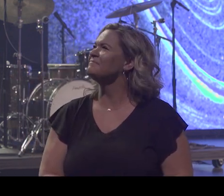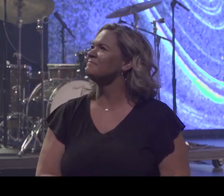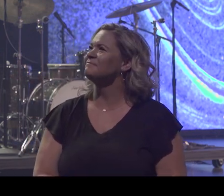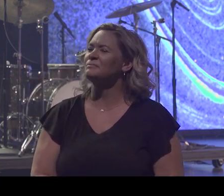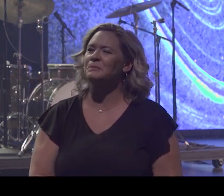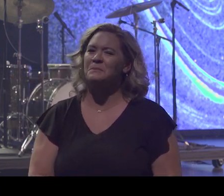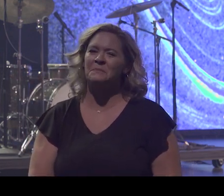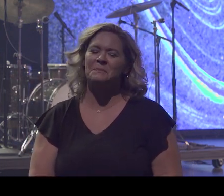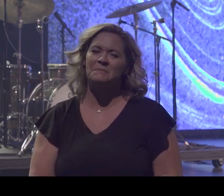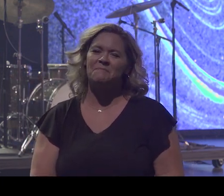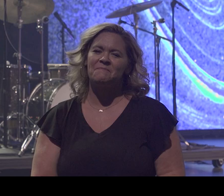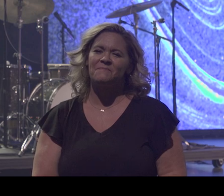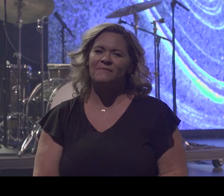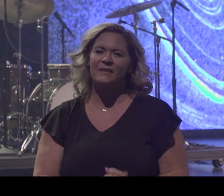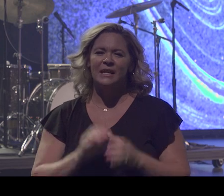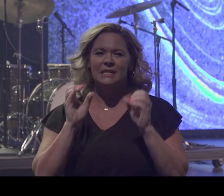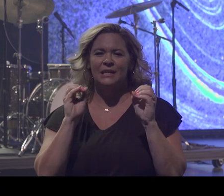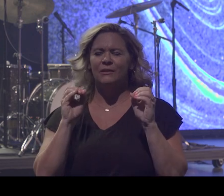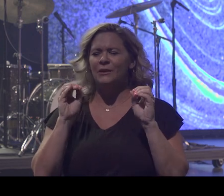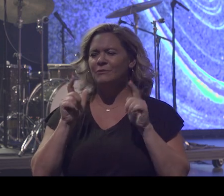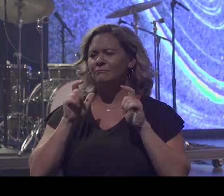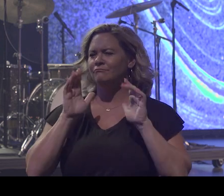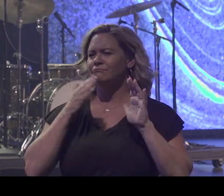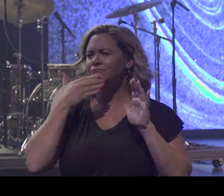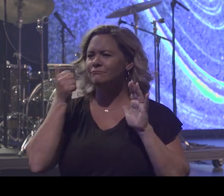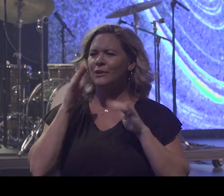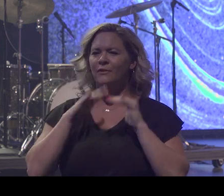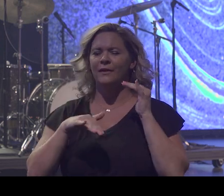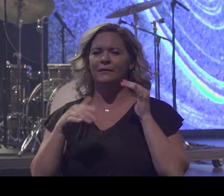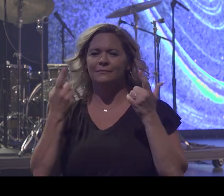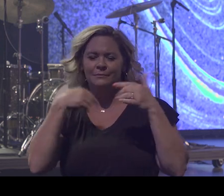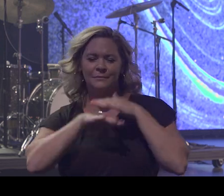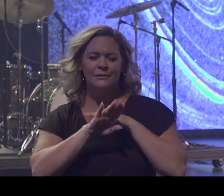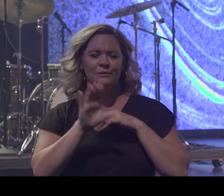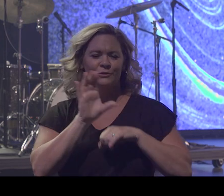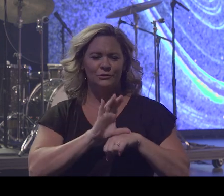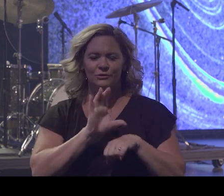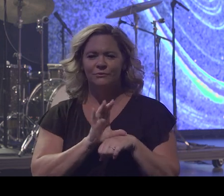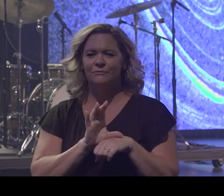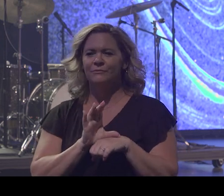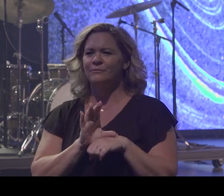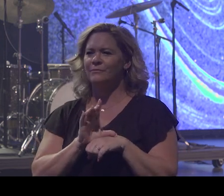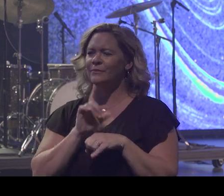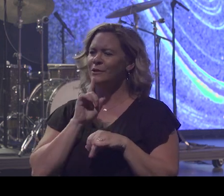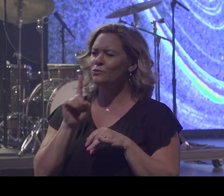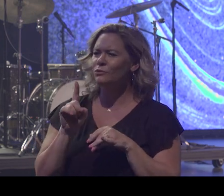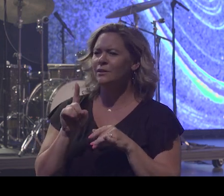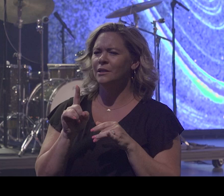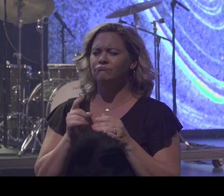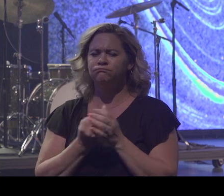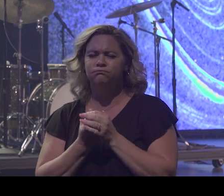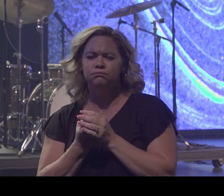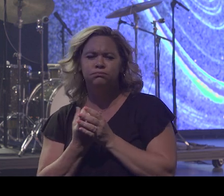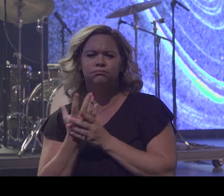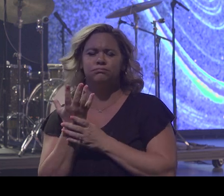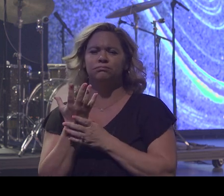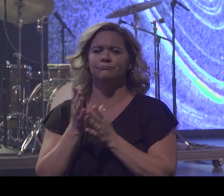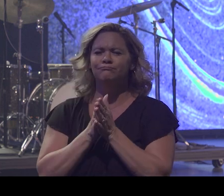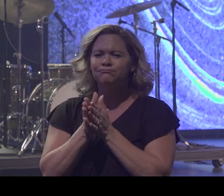It's nothing greater than coming in a church that's thriving. You know, I love that